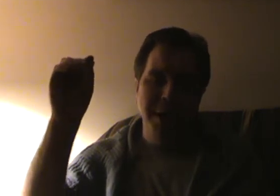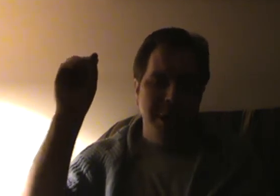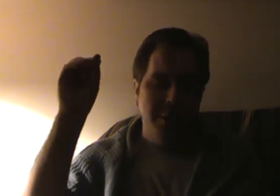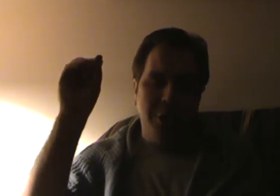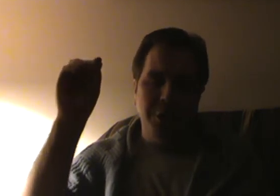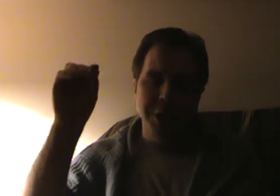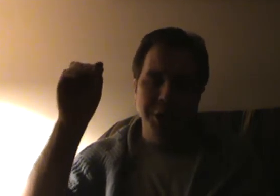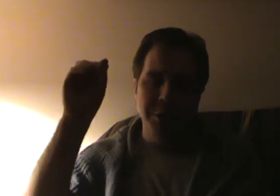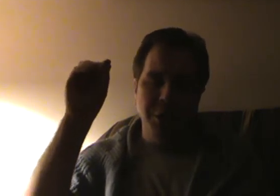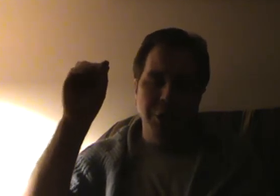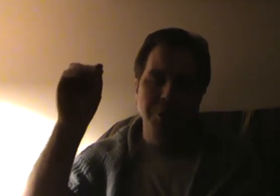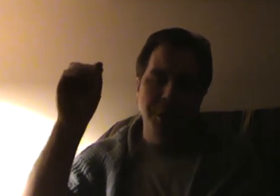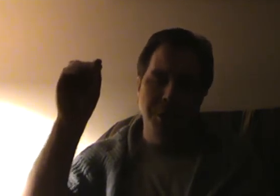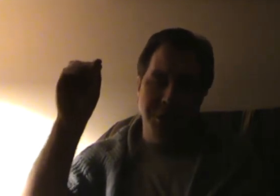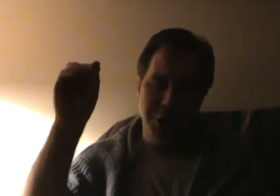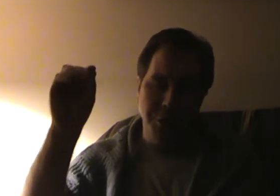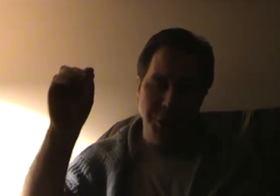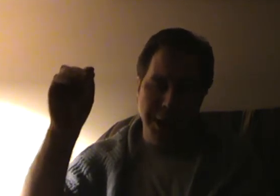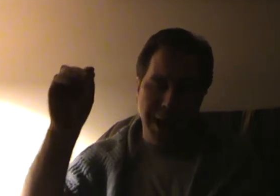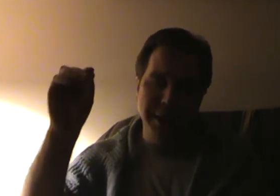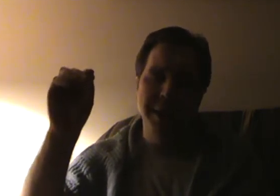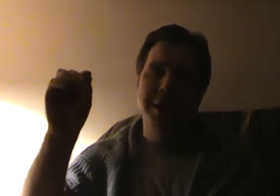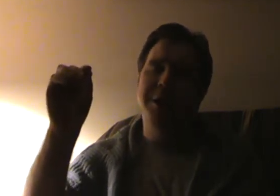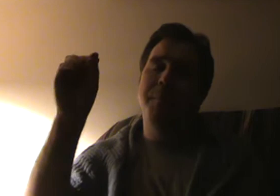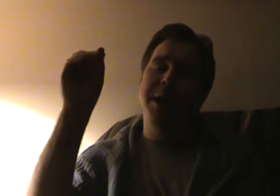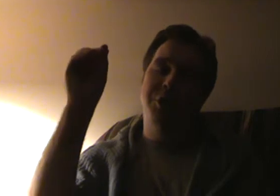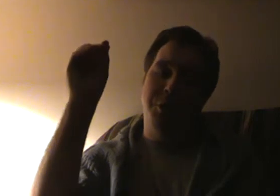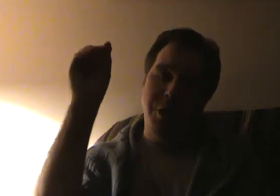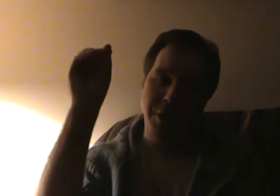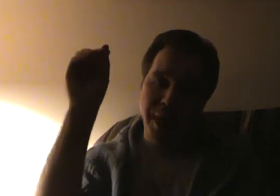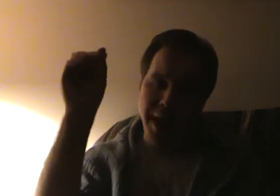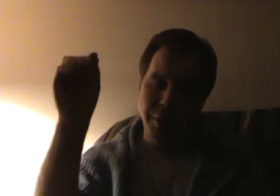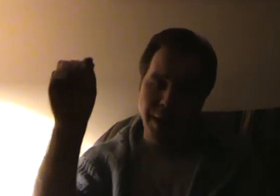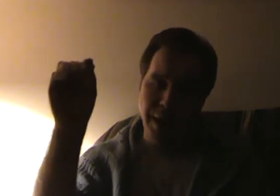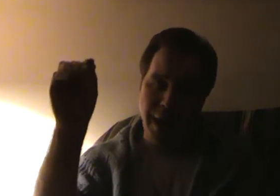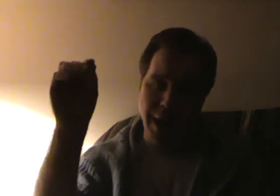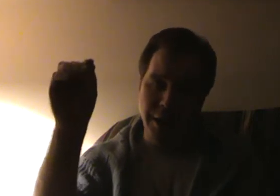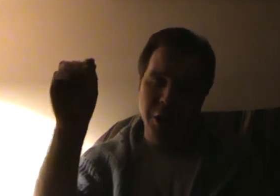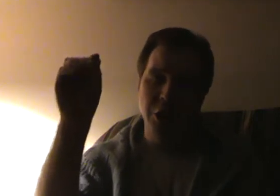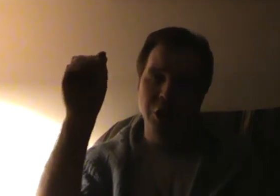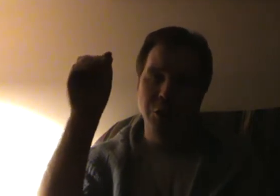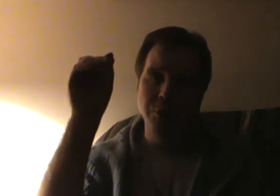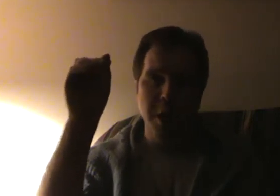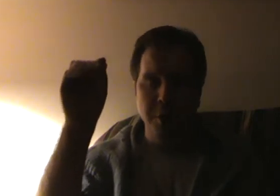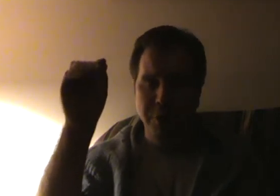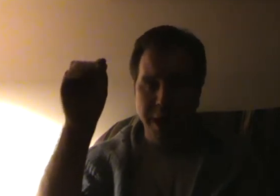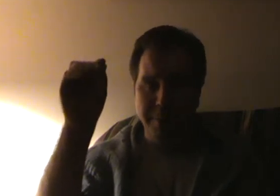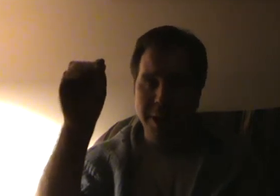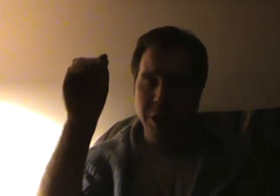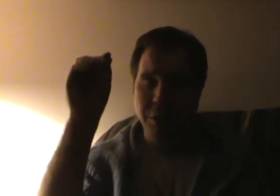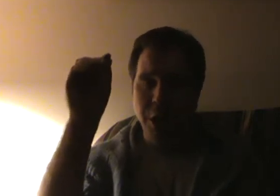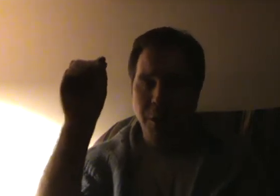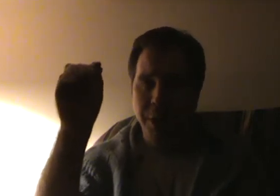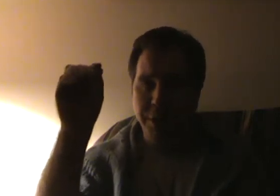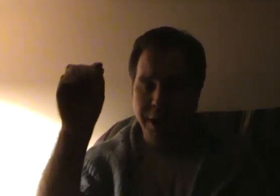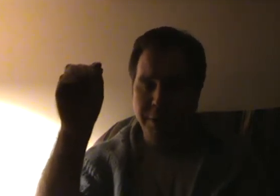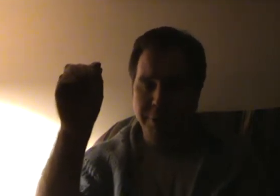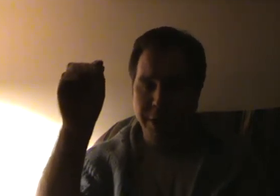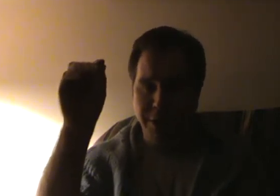the Christians with whom you associate to make sure that they are in line. You know them. You know whether they're in the faith or